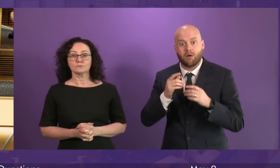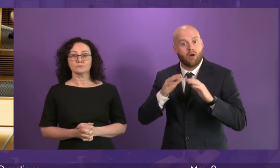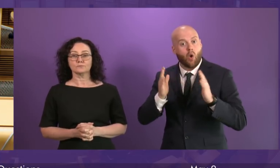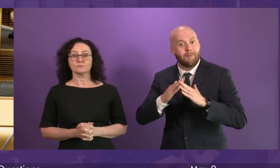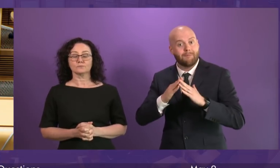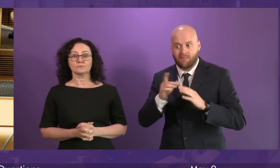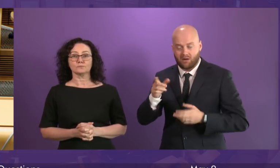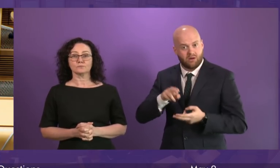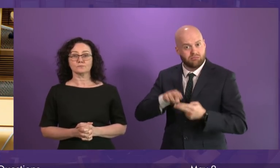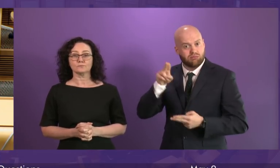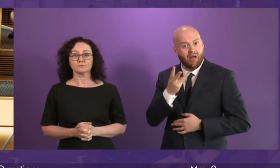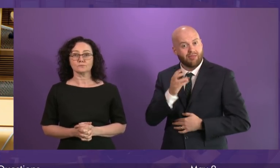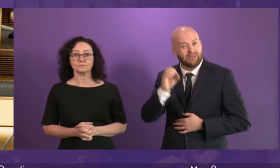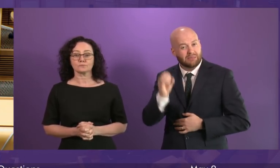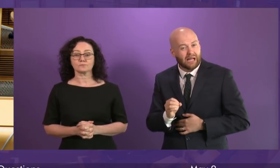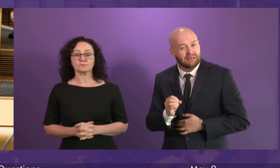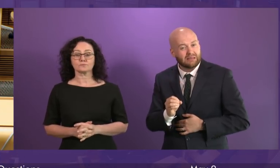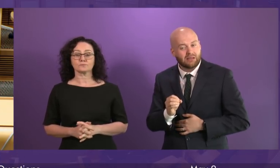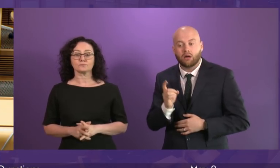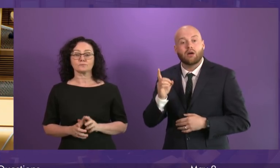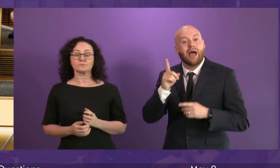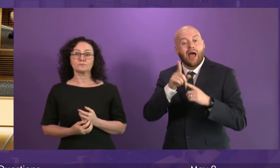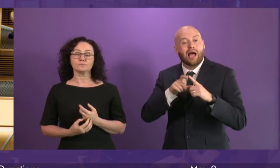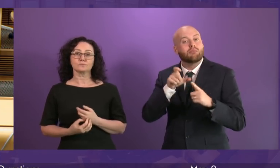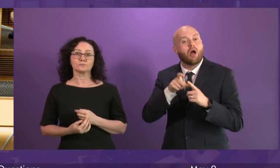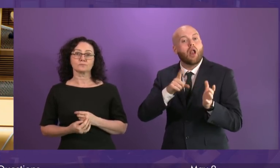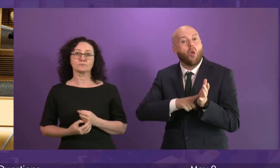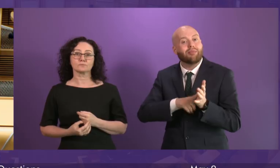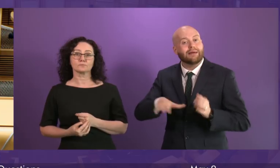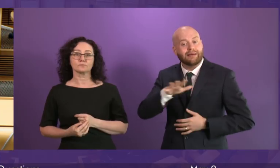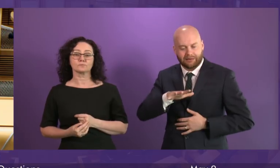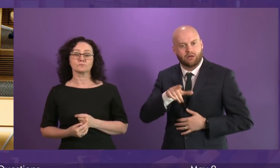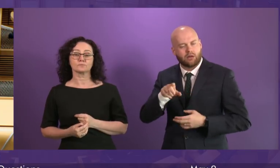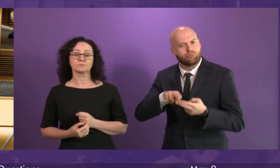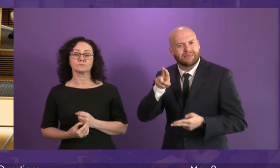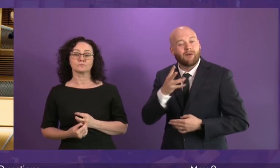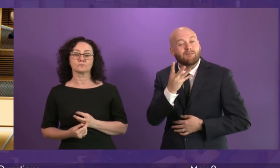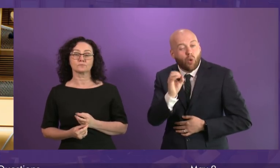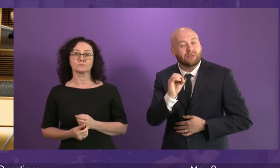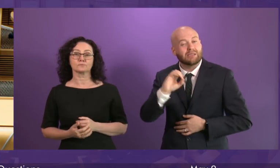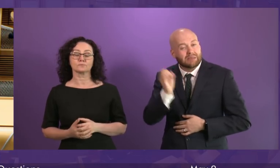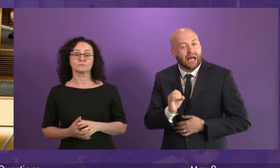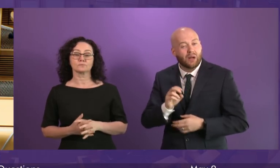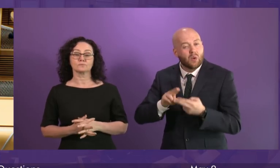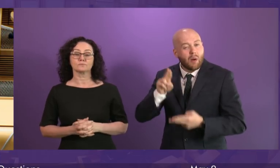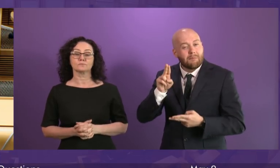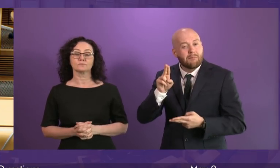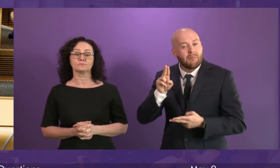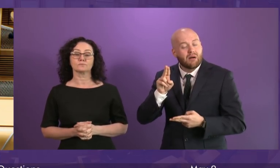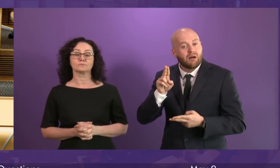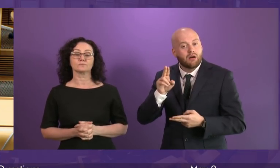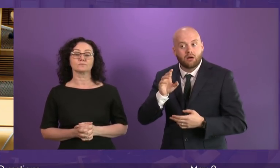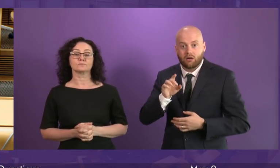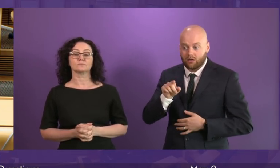in the last decade. In Lothian, the increase is by over 40%. And these increases